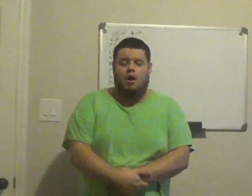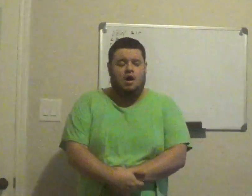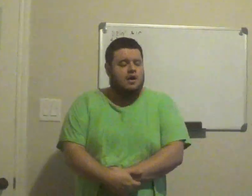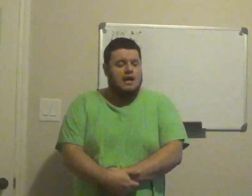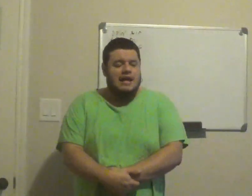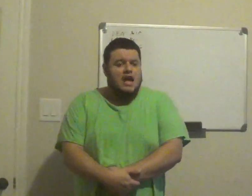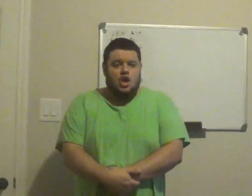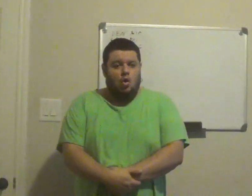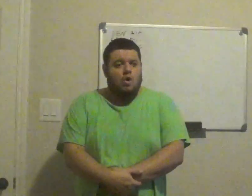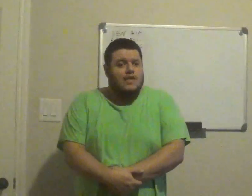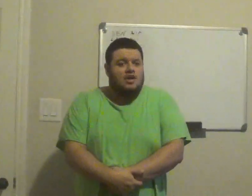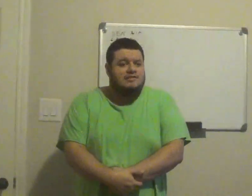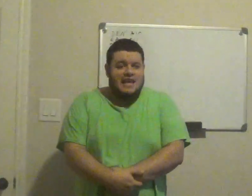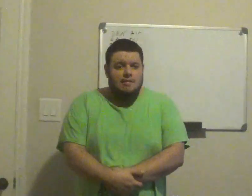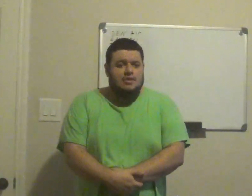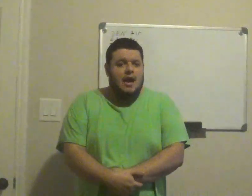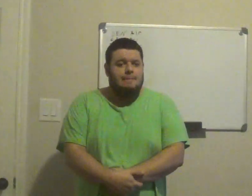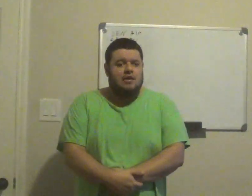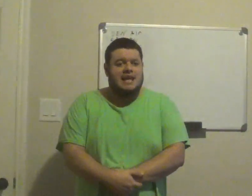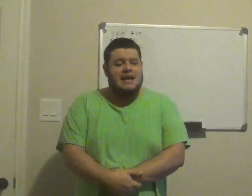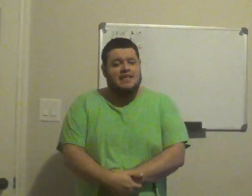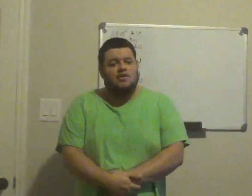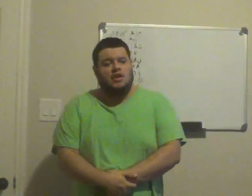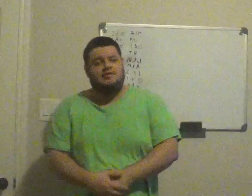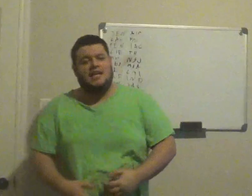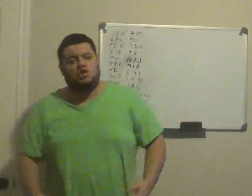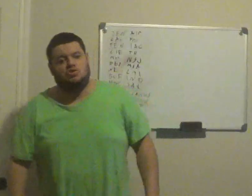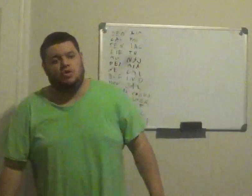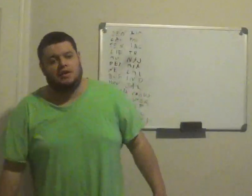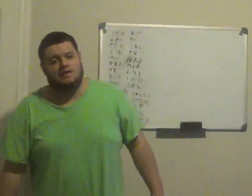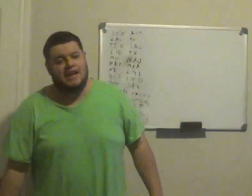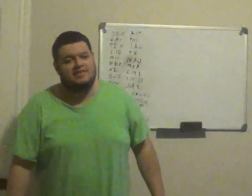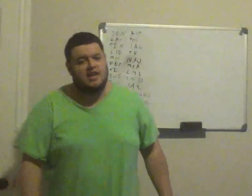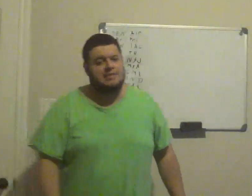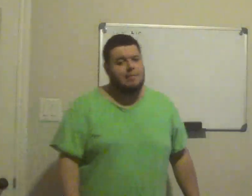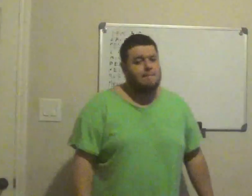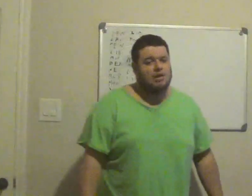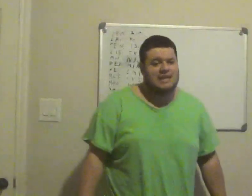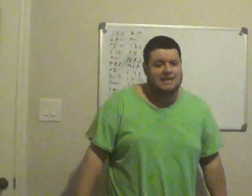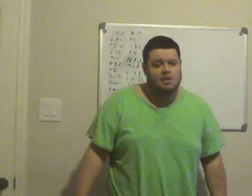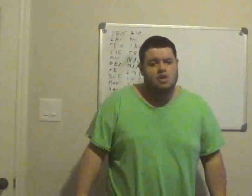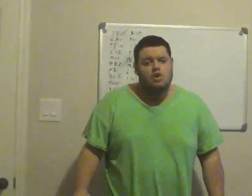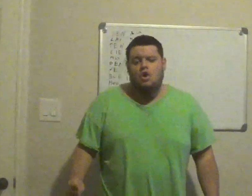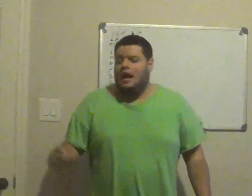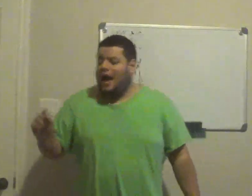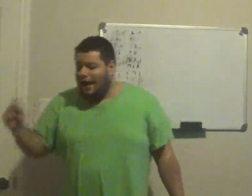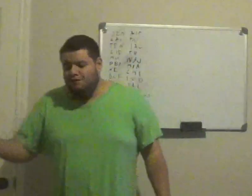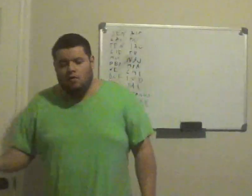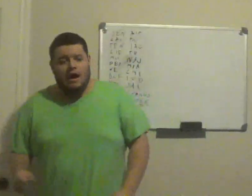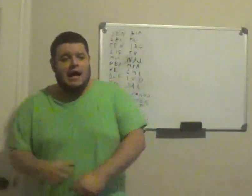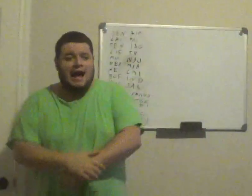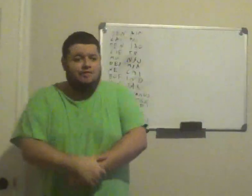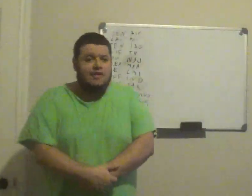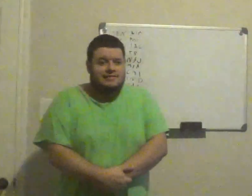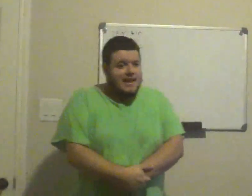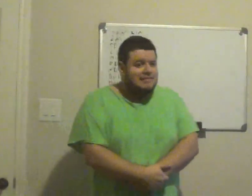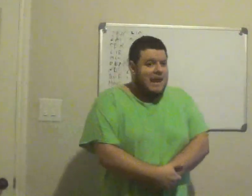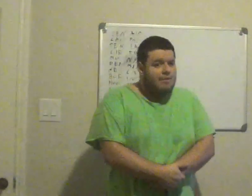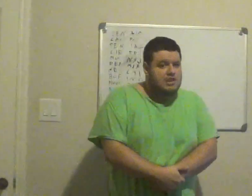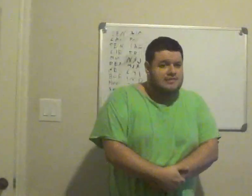wrong, the stadiums are not built yet, neither the Los Angeles or the Las Vegas stadiums have been built yet, like, after this season, I would just